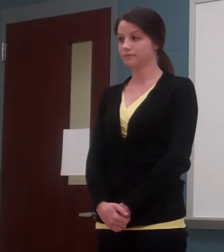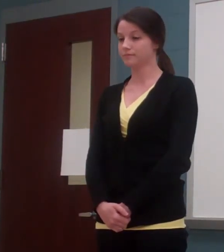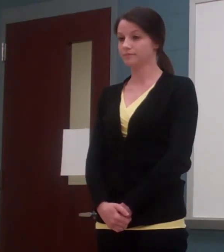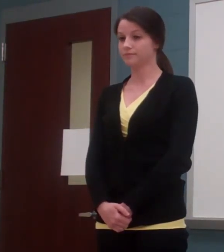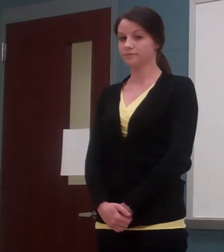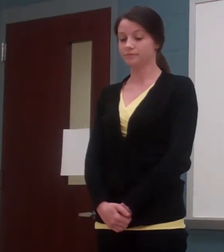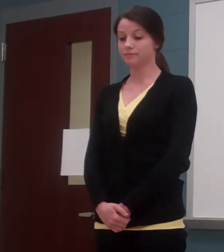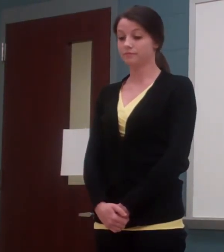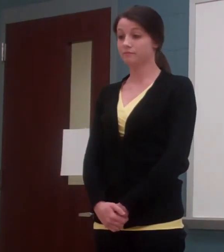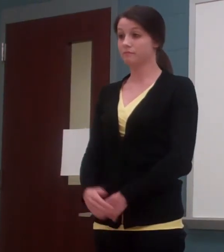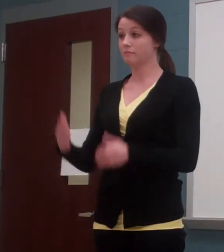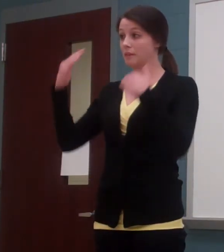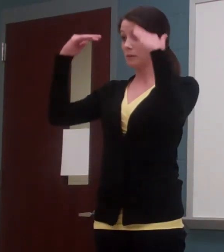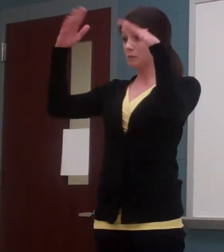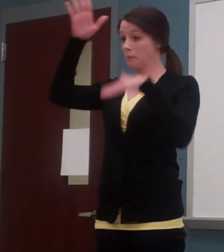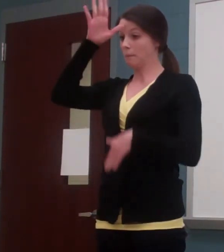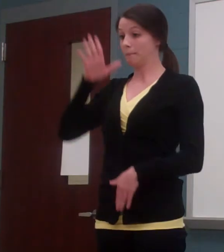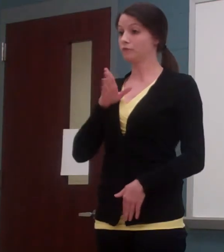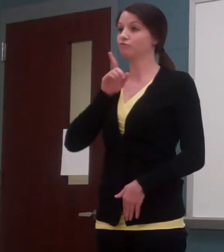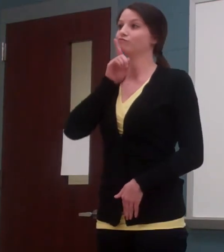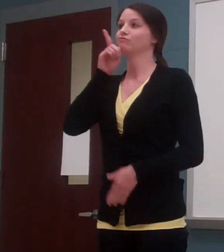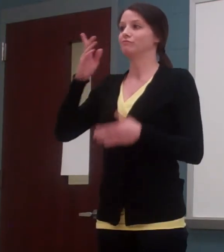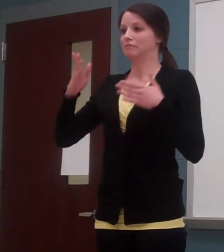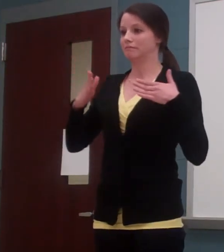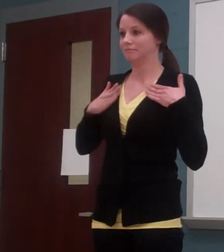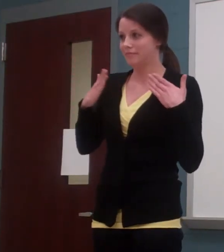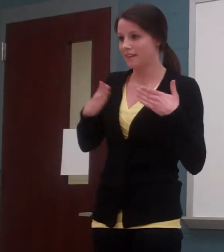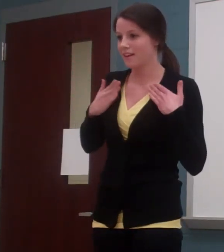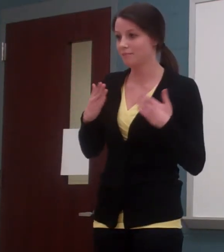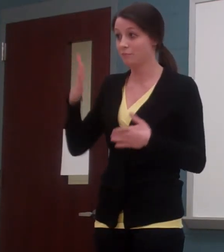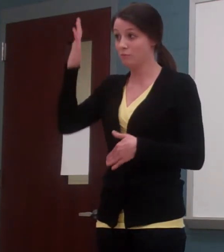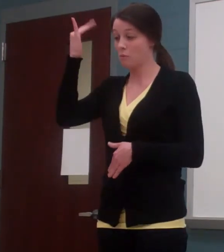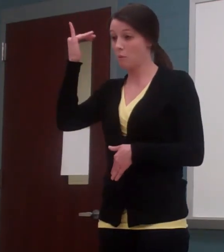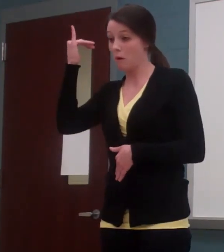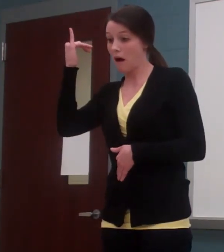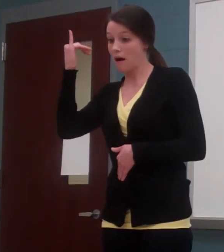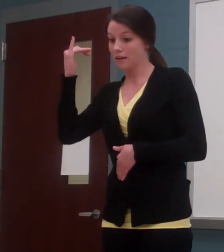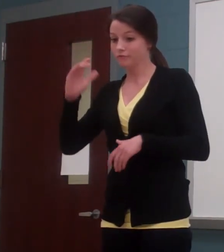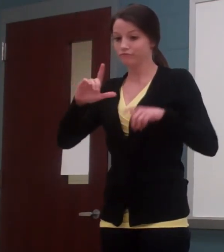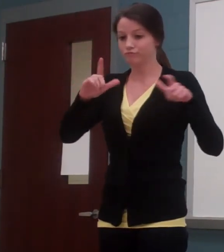For adult males, it's a welcome break from a largely solitary existence.